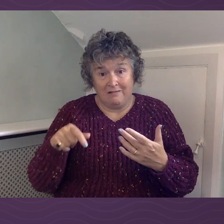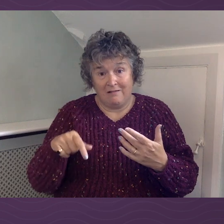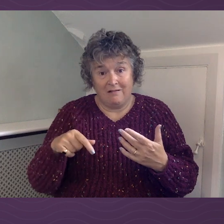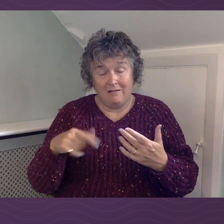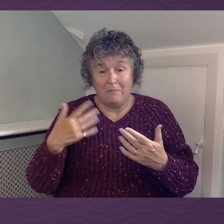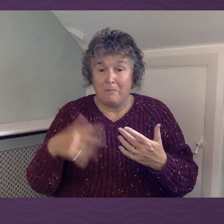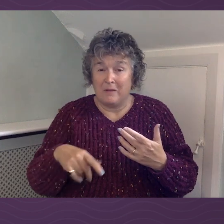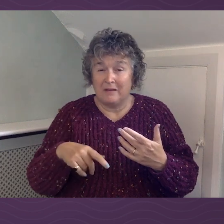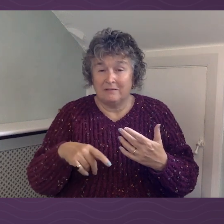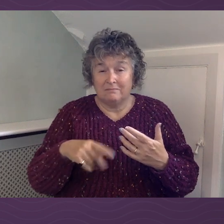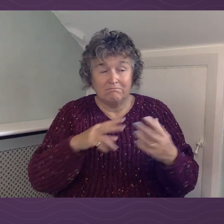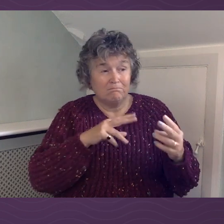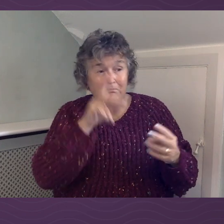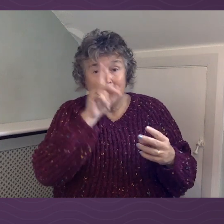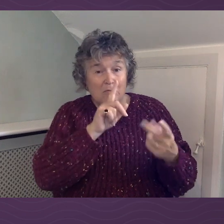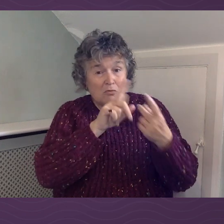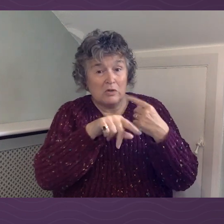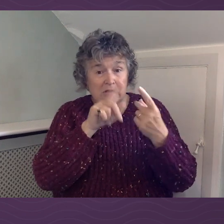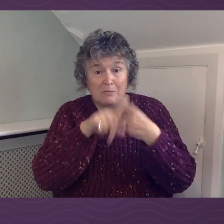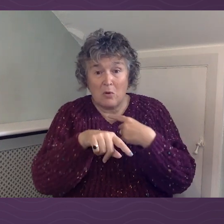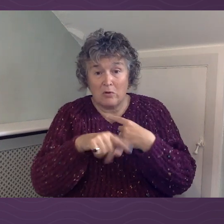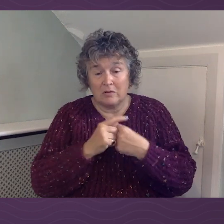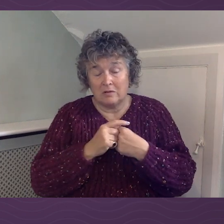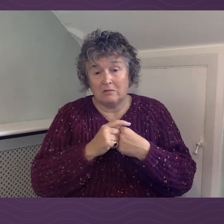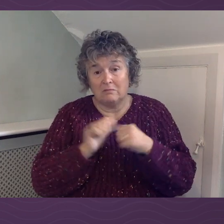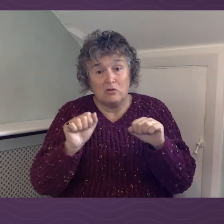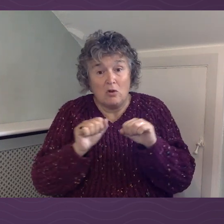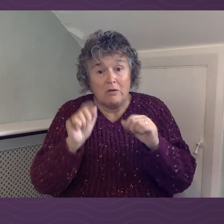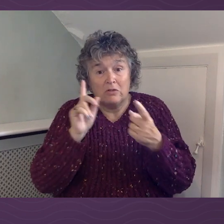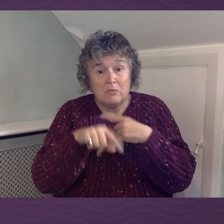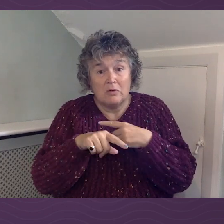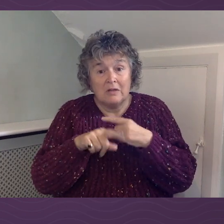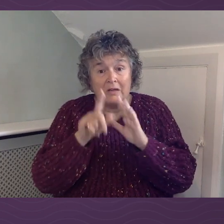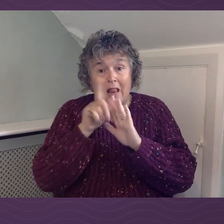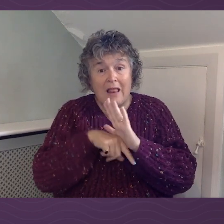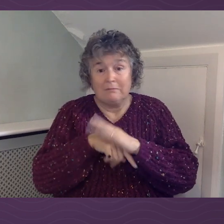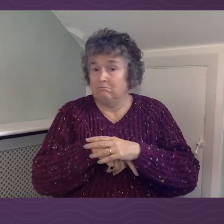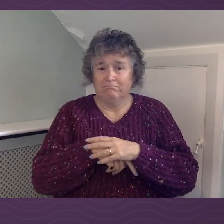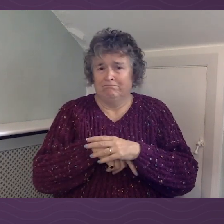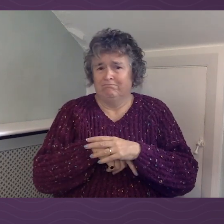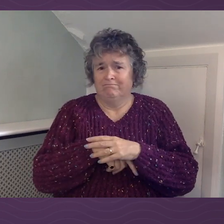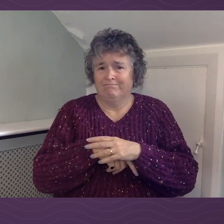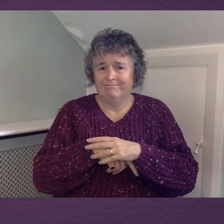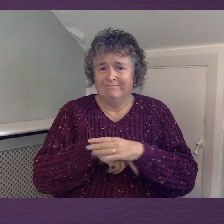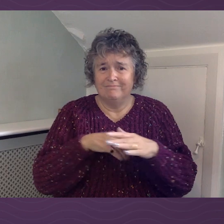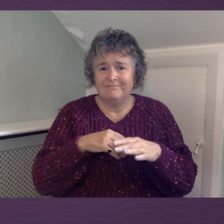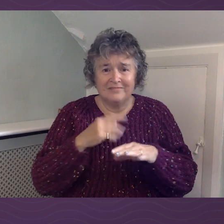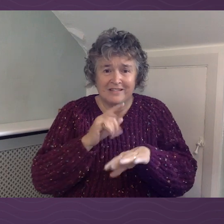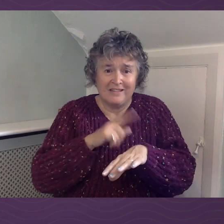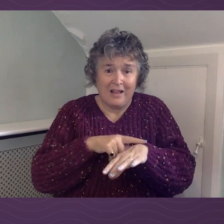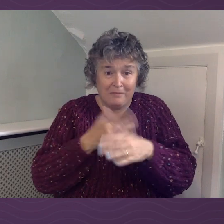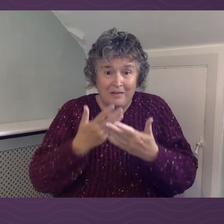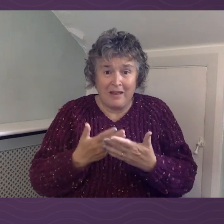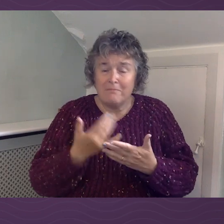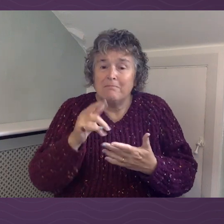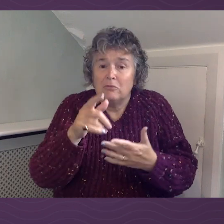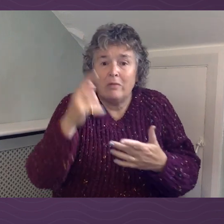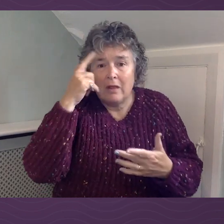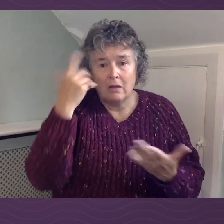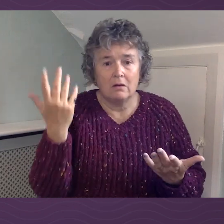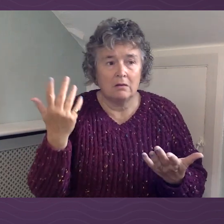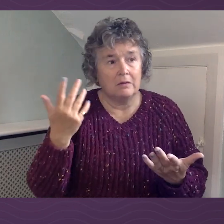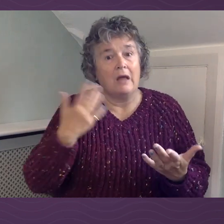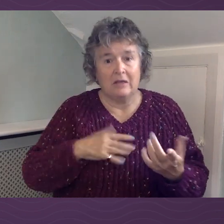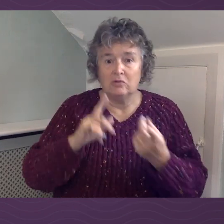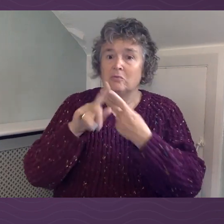haven't responded yet, it is not too late. Whether you're someone who's thinking, I need to respond to Jesus